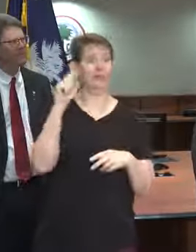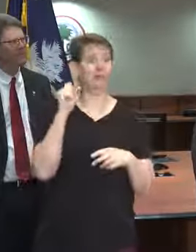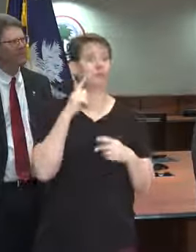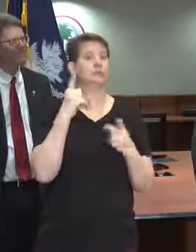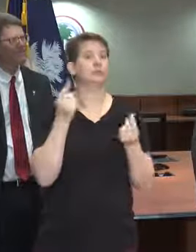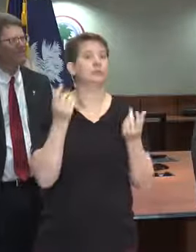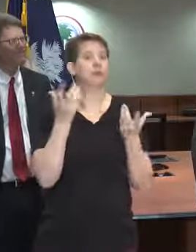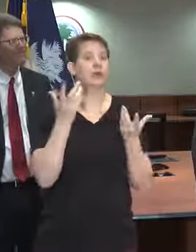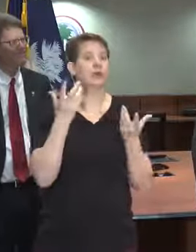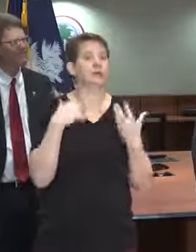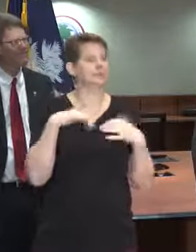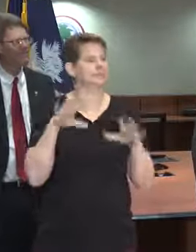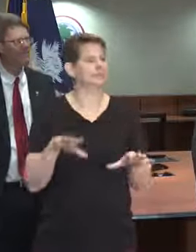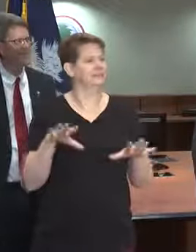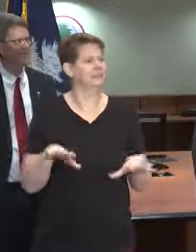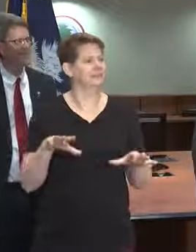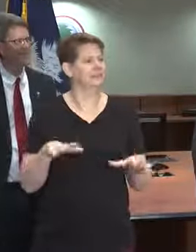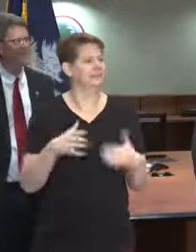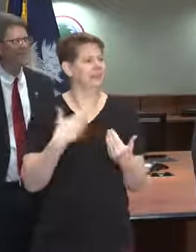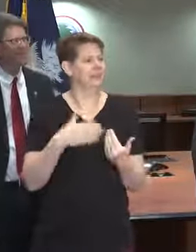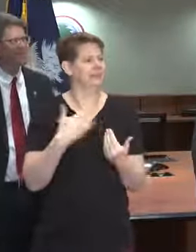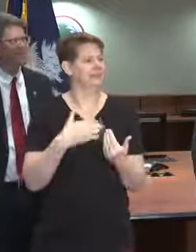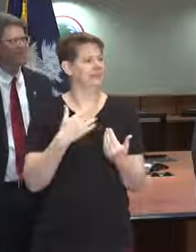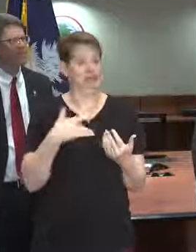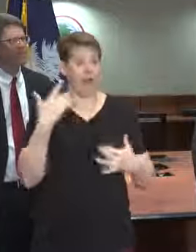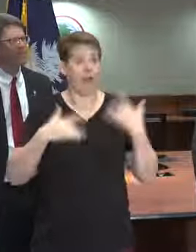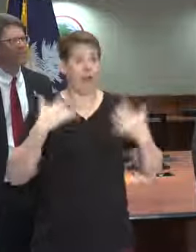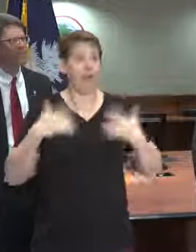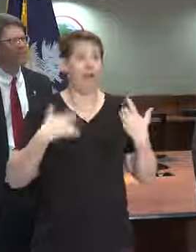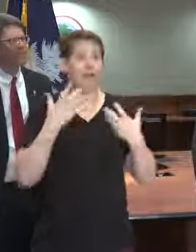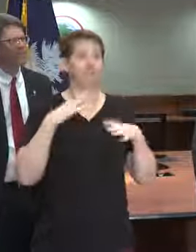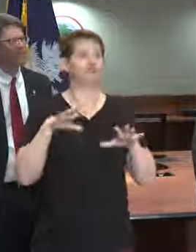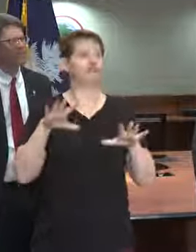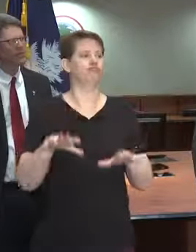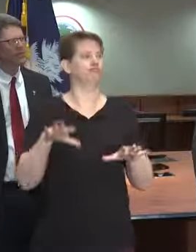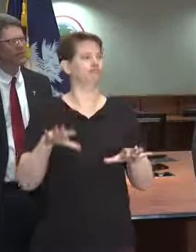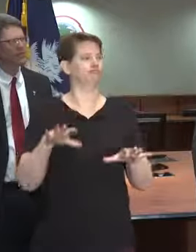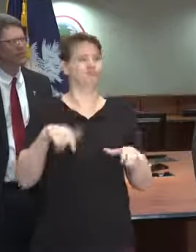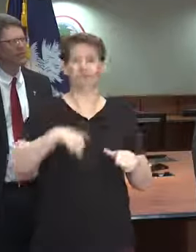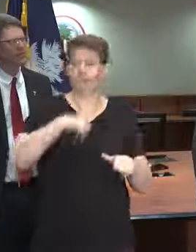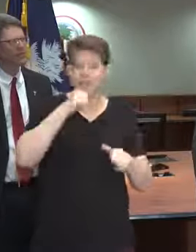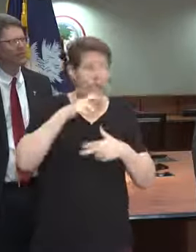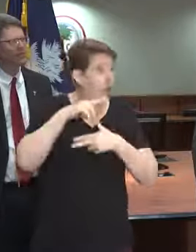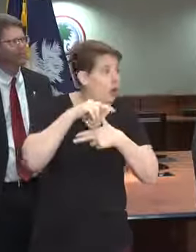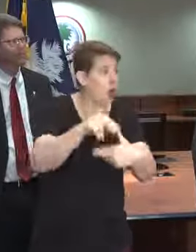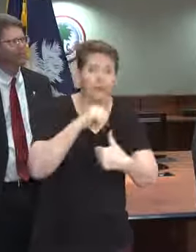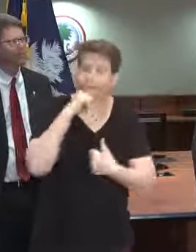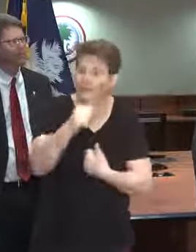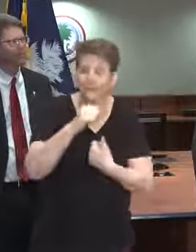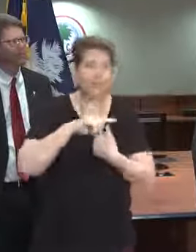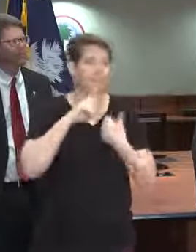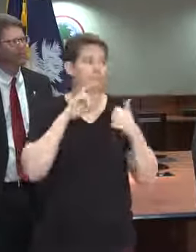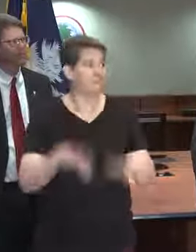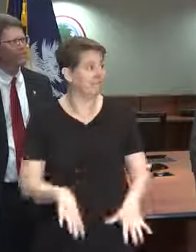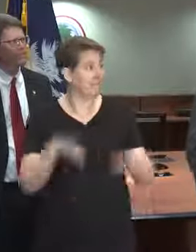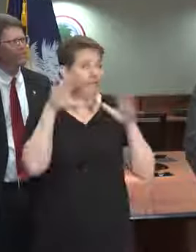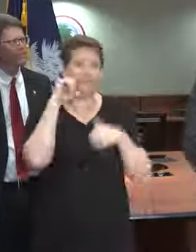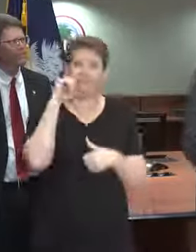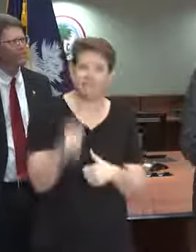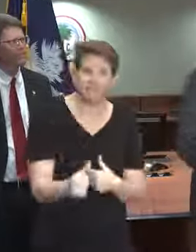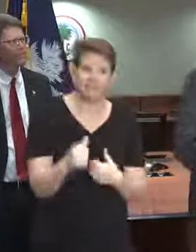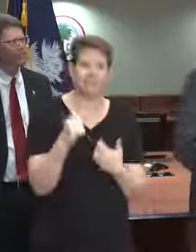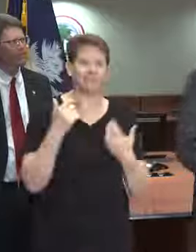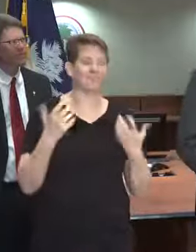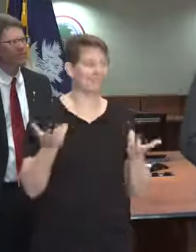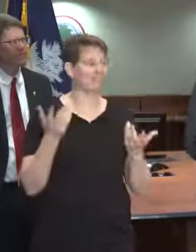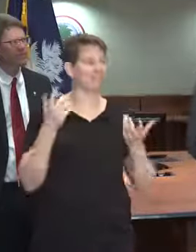easy. Don't get all excited. This is not a hurricane. It's not a flood. This is